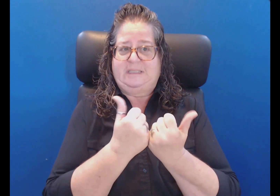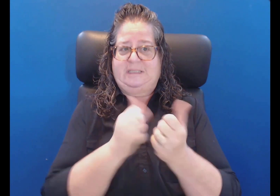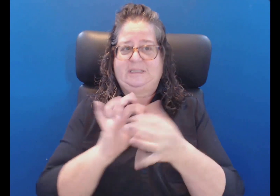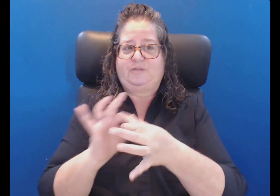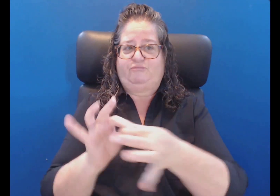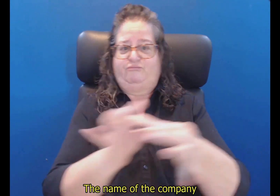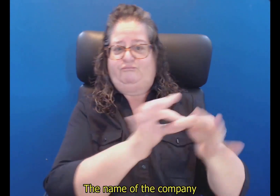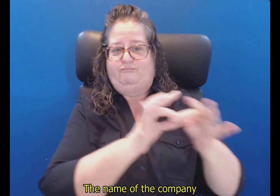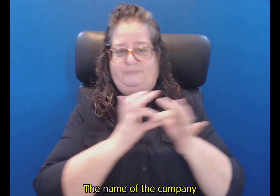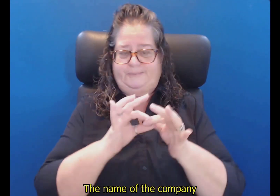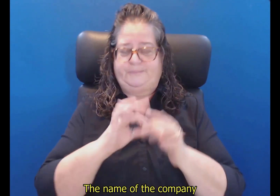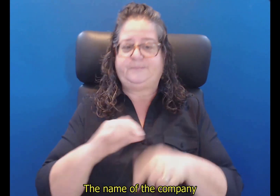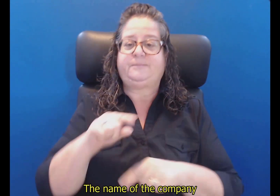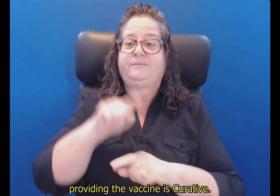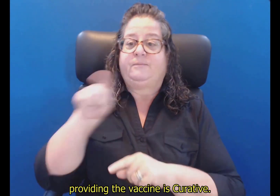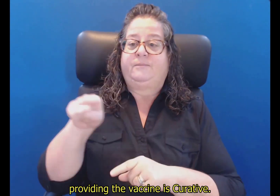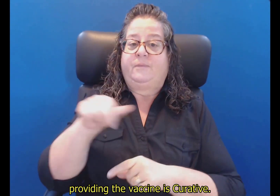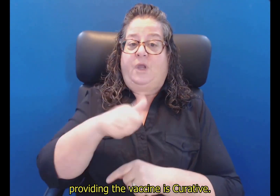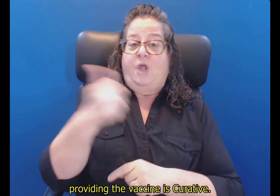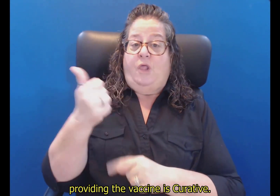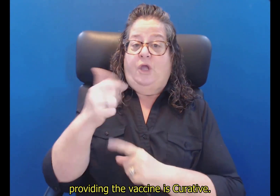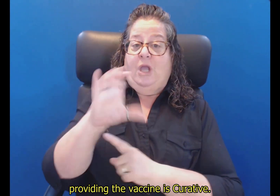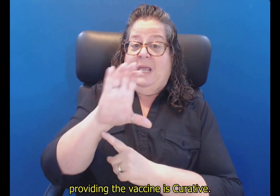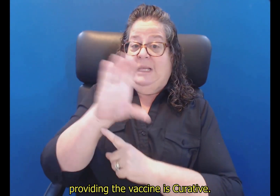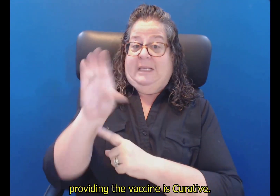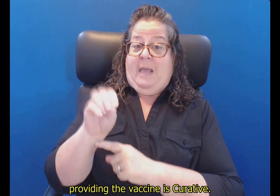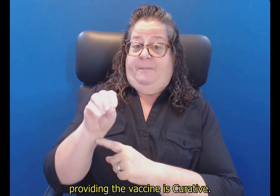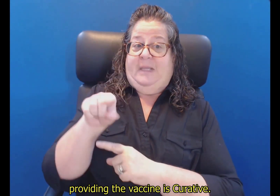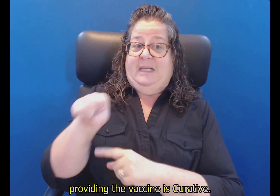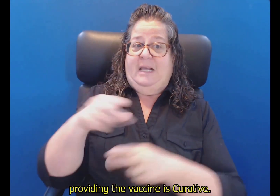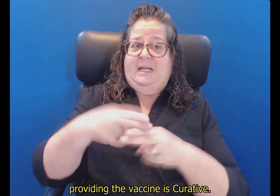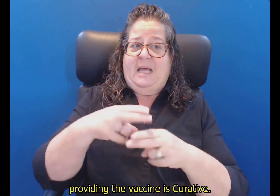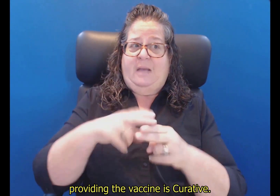The name of the company providing the vaccine is Curative.